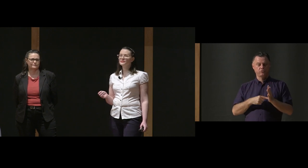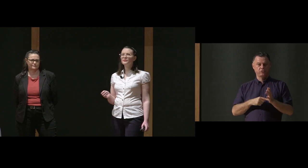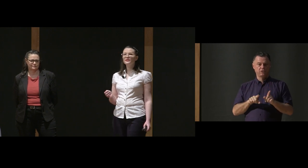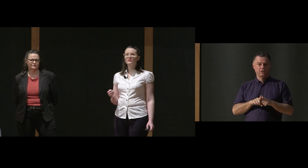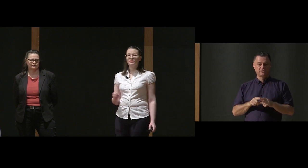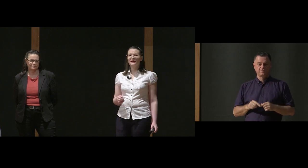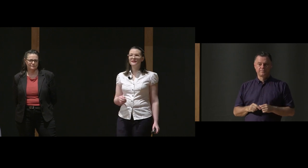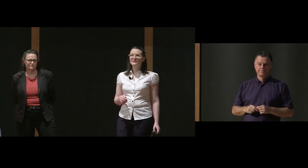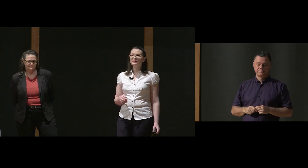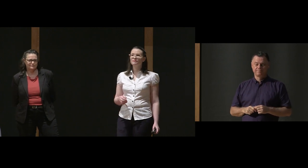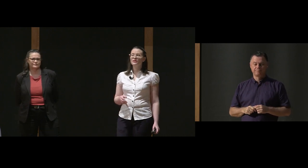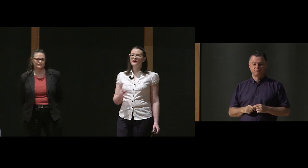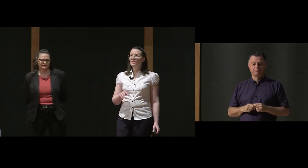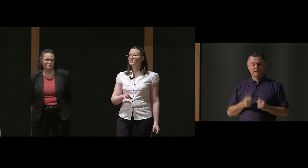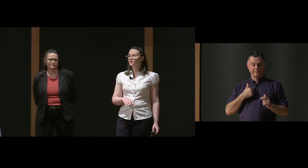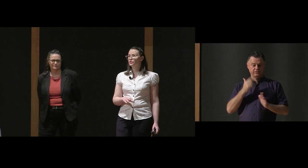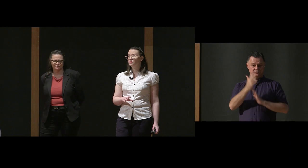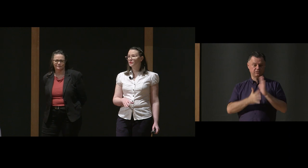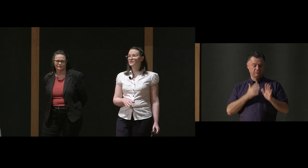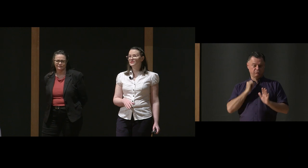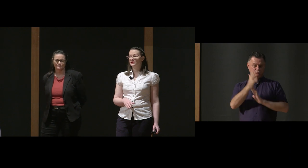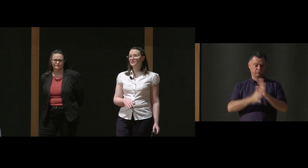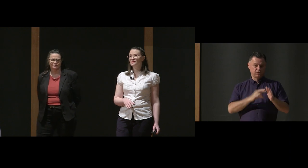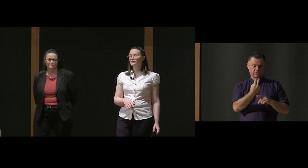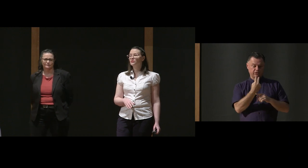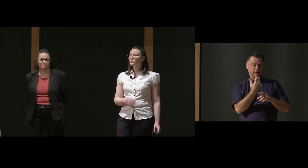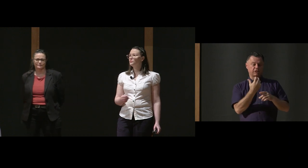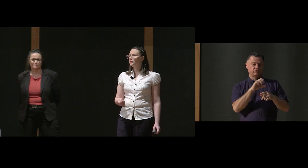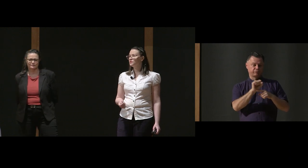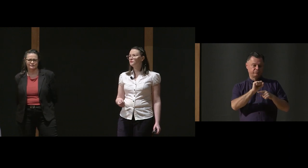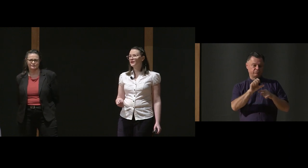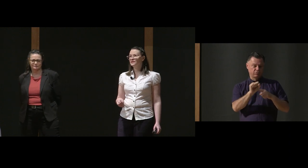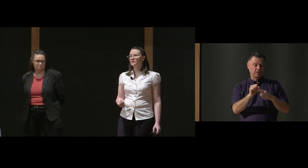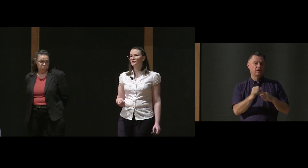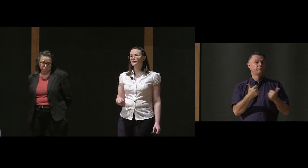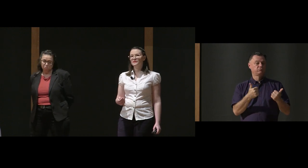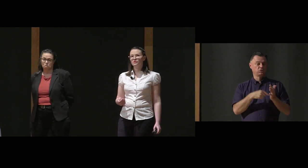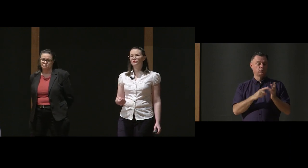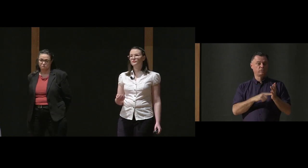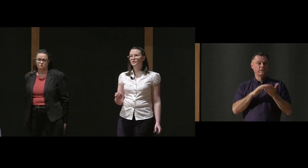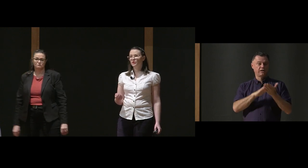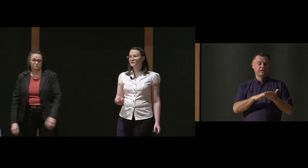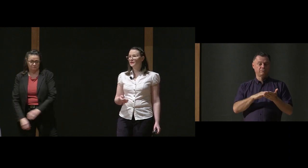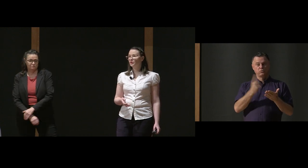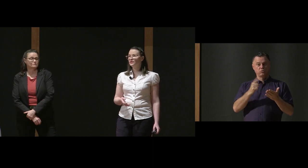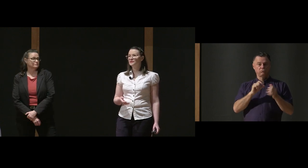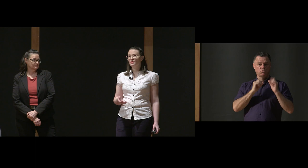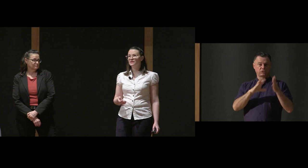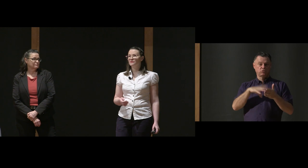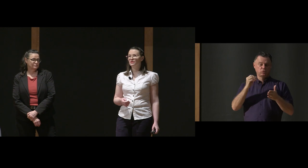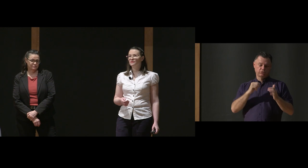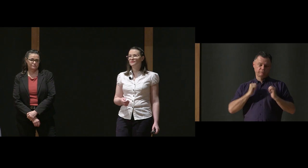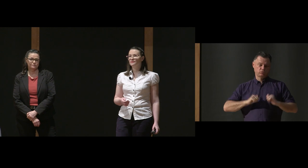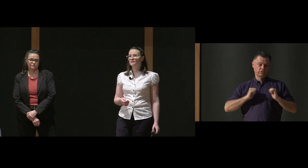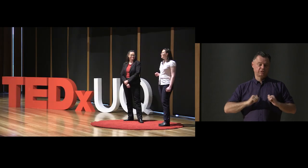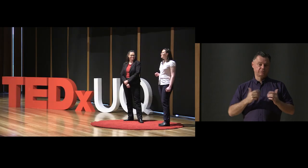well, something that can recognize even a few Auslan signs could be useful by itself as a tool for Auslan learners to